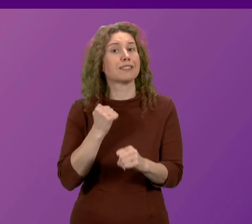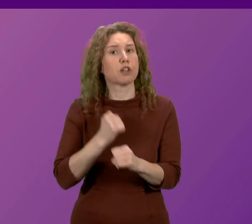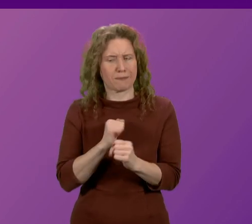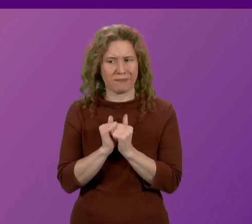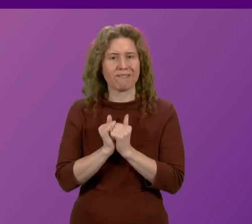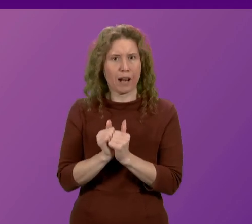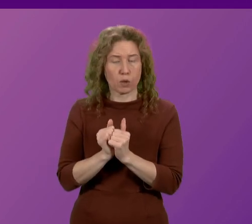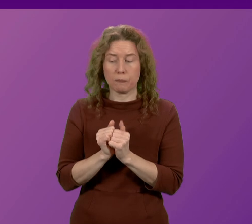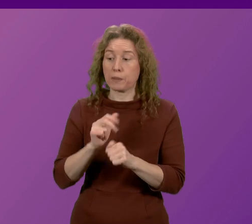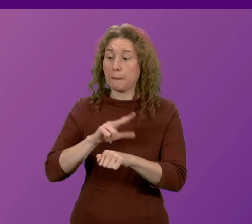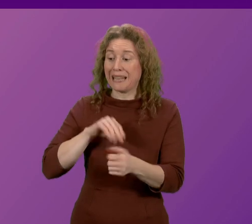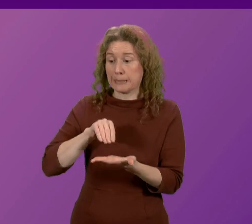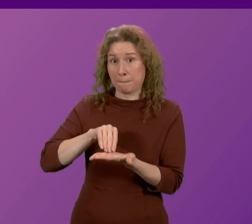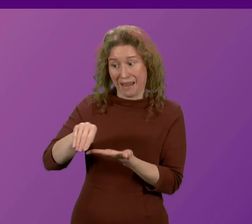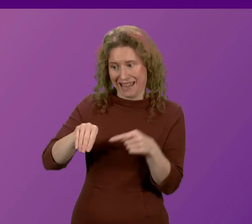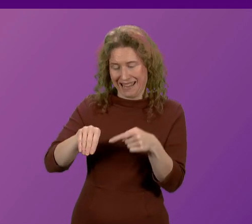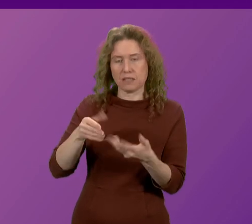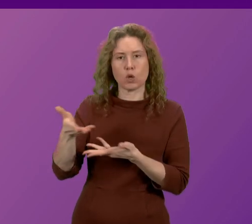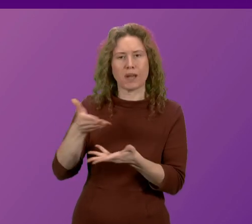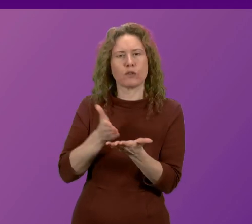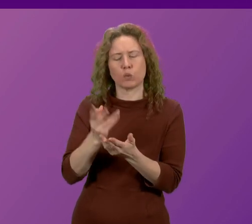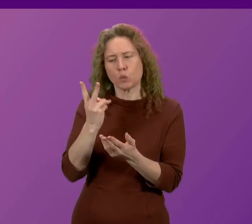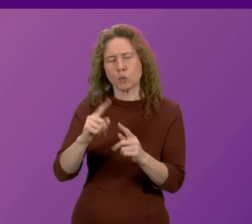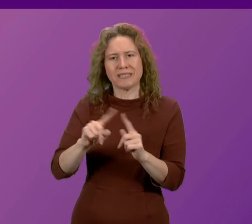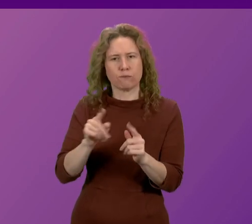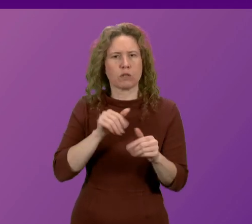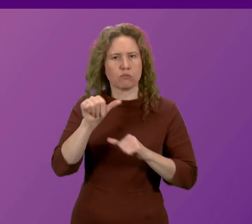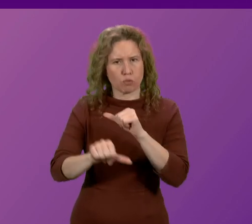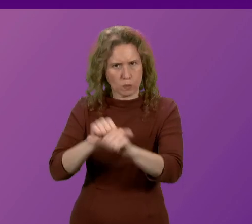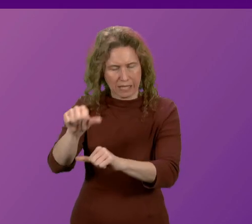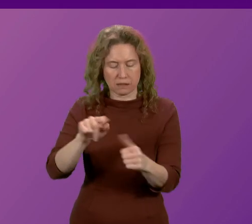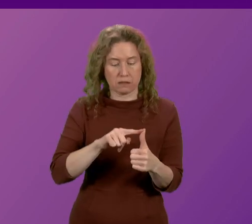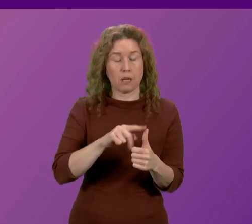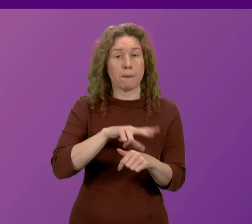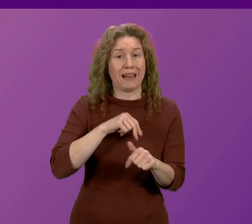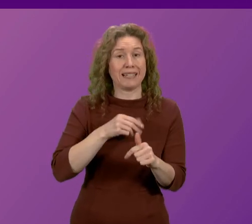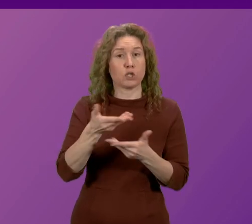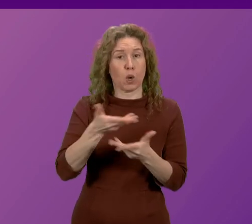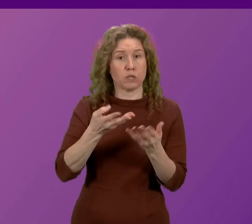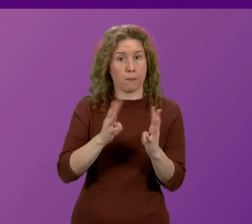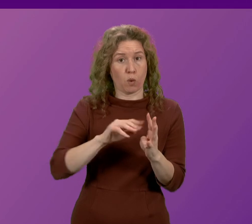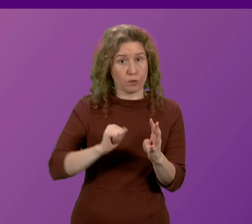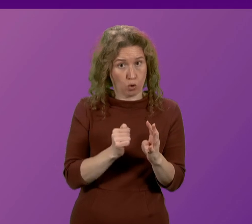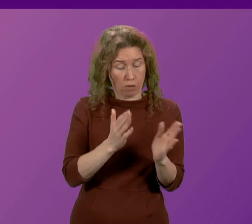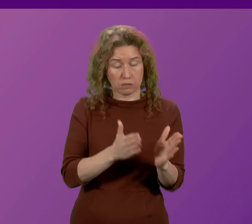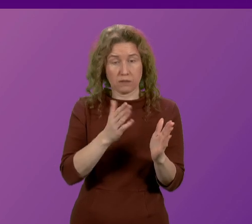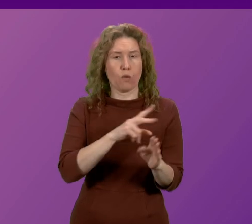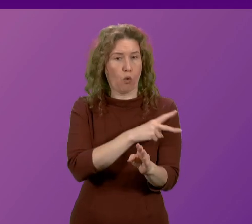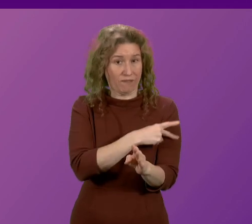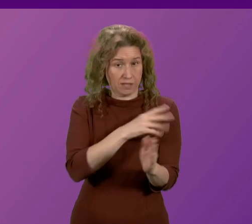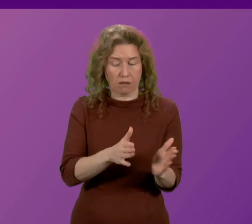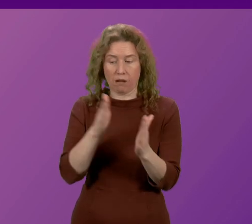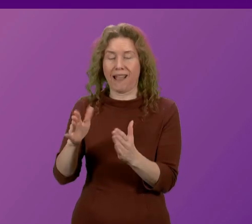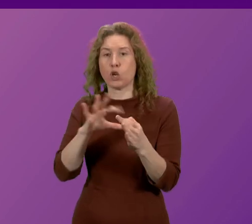Police pay is negotiated through two separate processes, the Police Negotiating Board for Scotland for Officers and the Joint